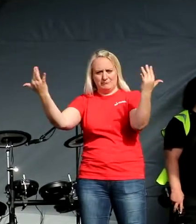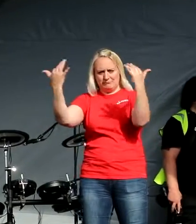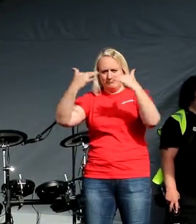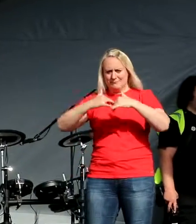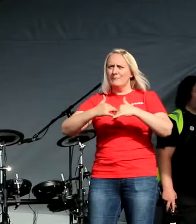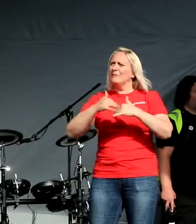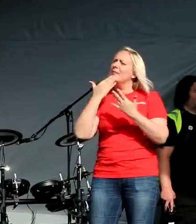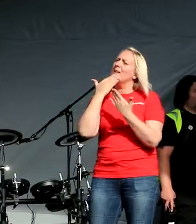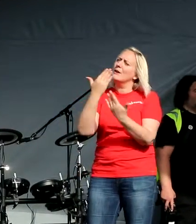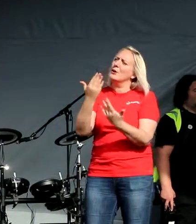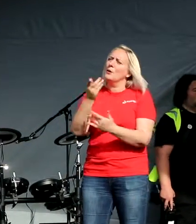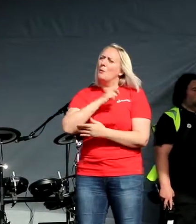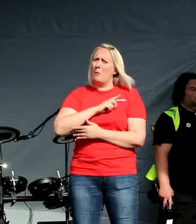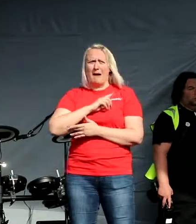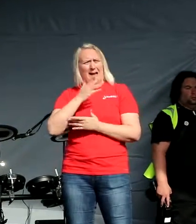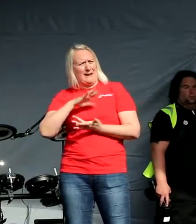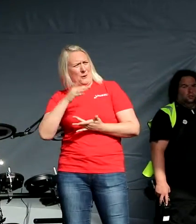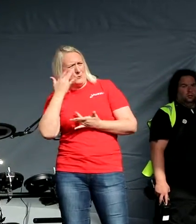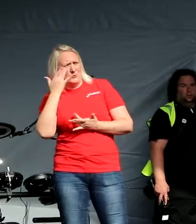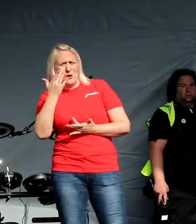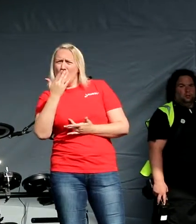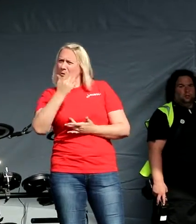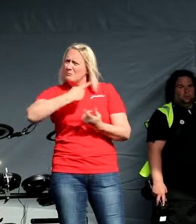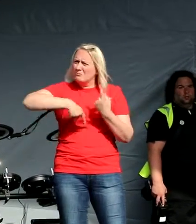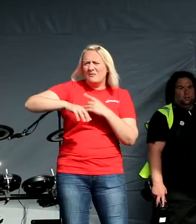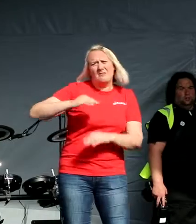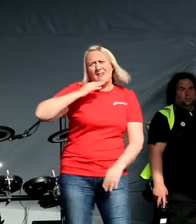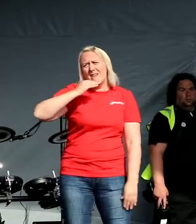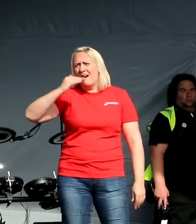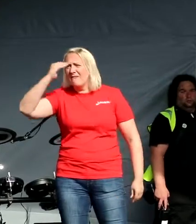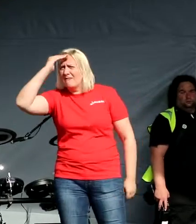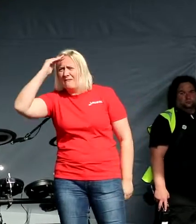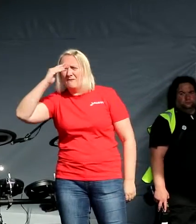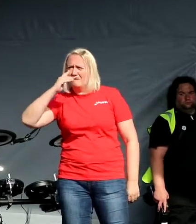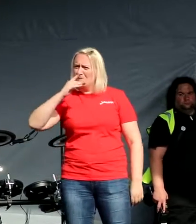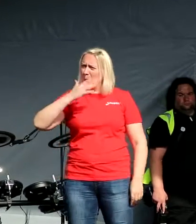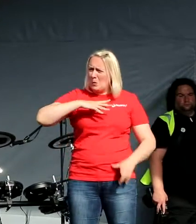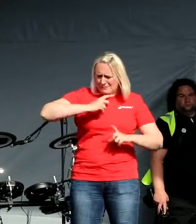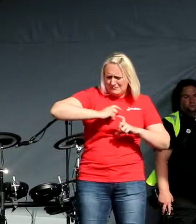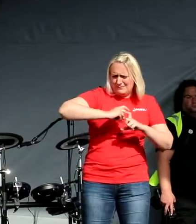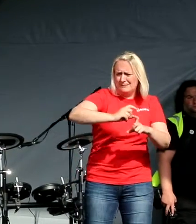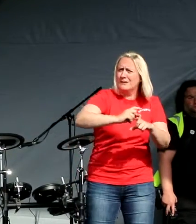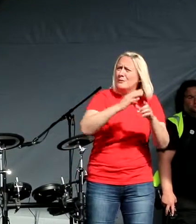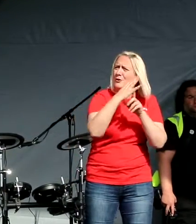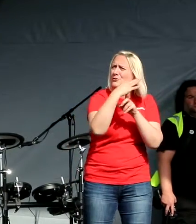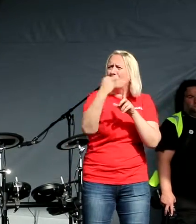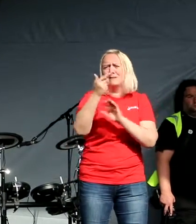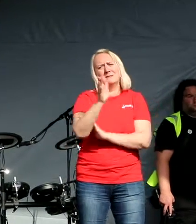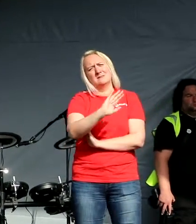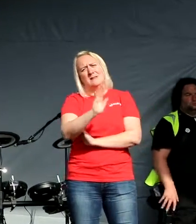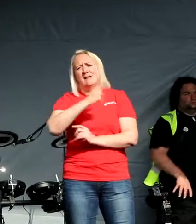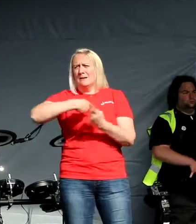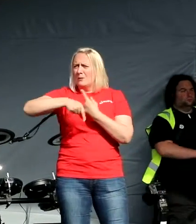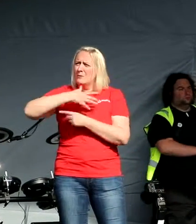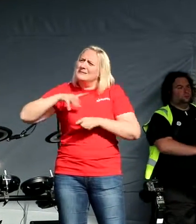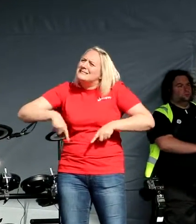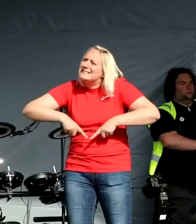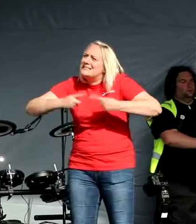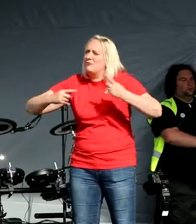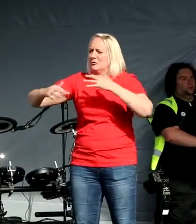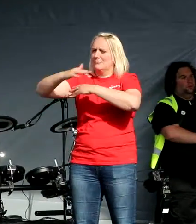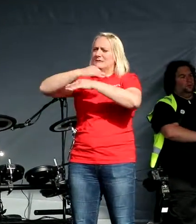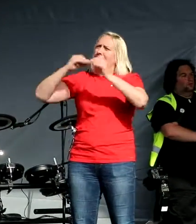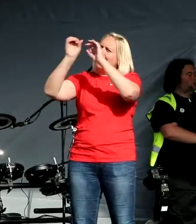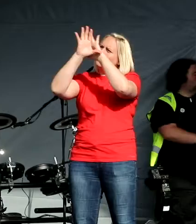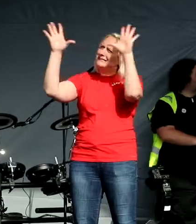of the Tories, you don't represent us and we want a different kind of society. This is